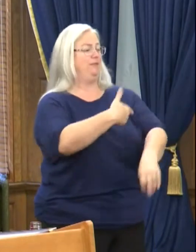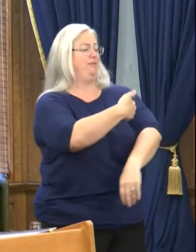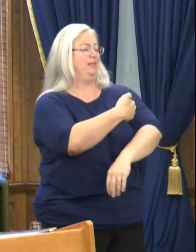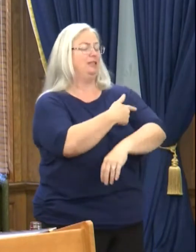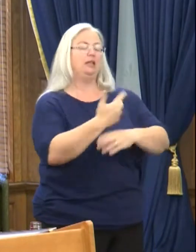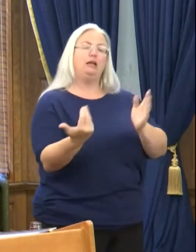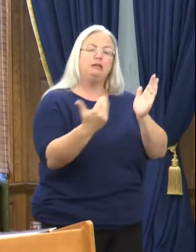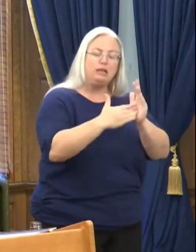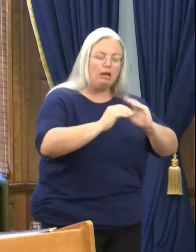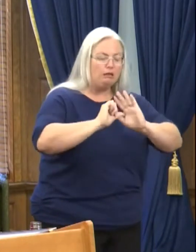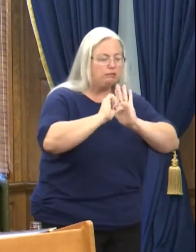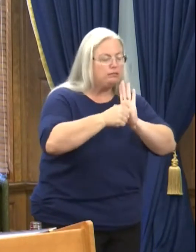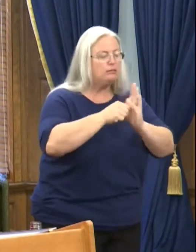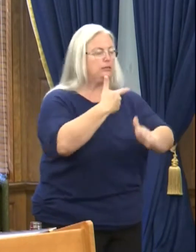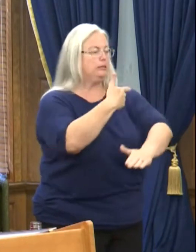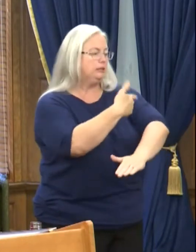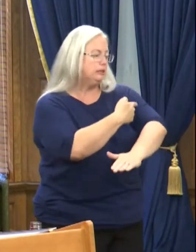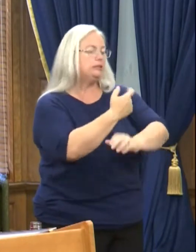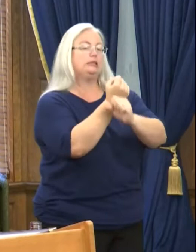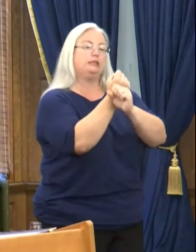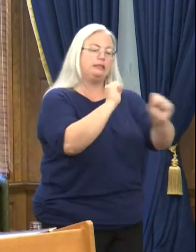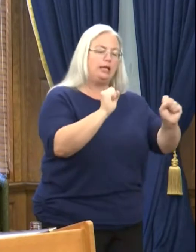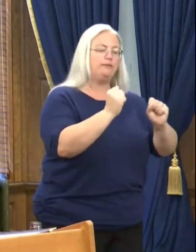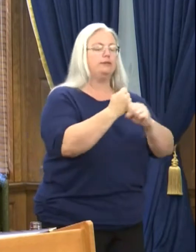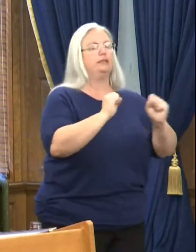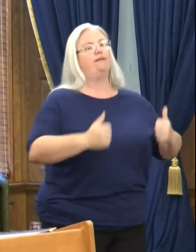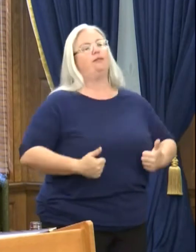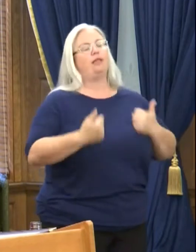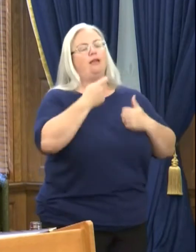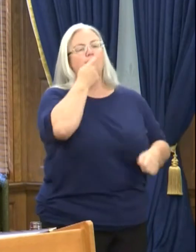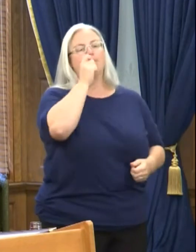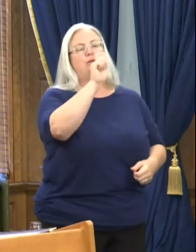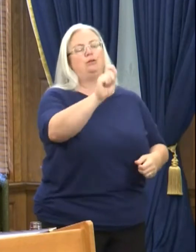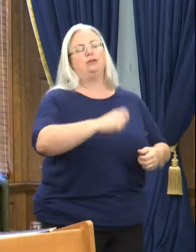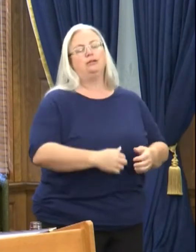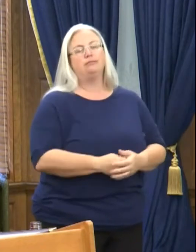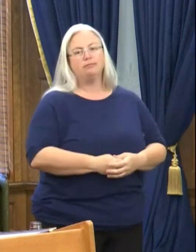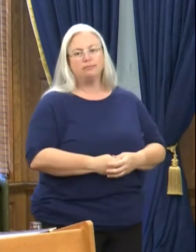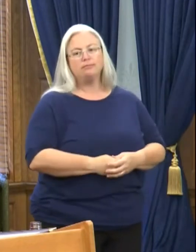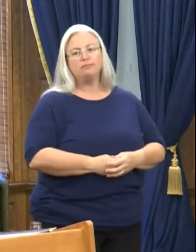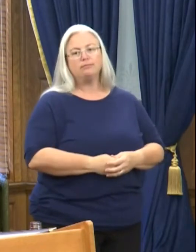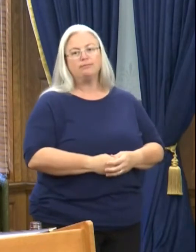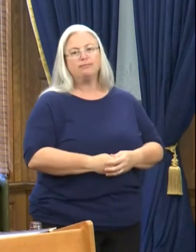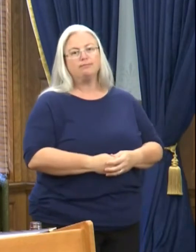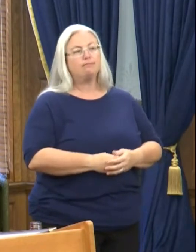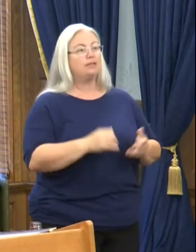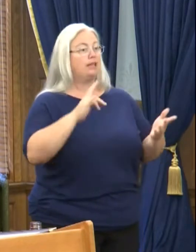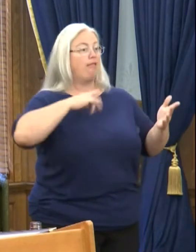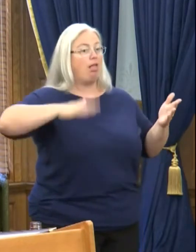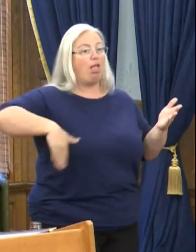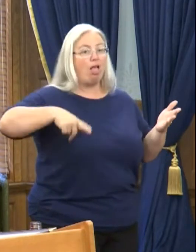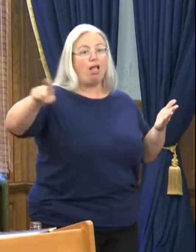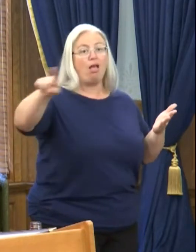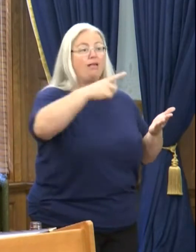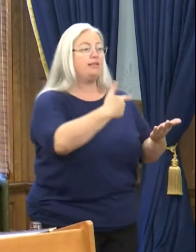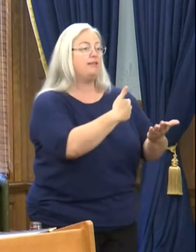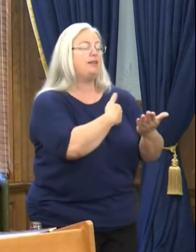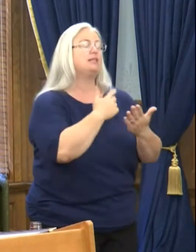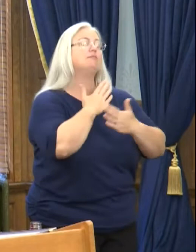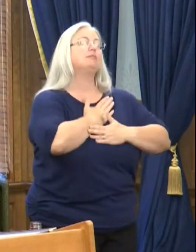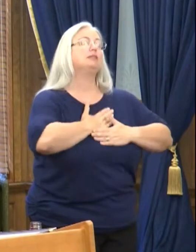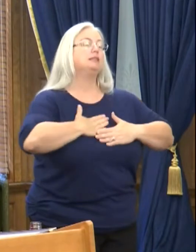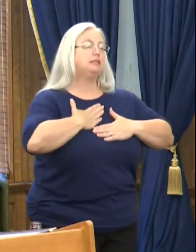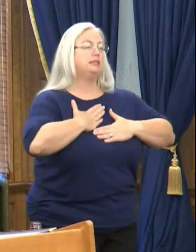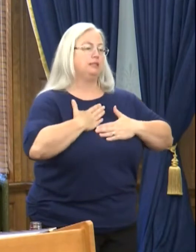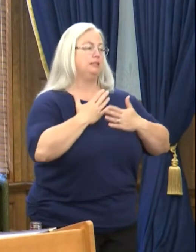are safe and they save lives, period. If you aren't vaccinated, I implore